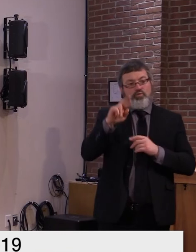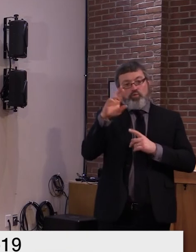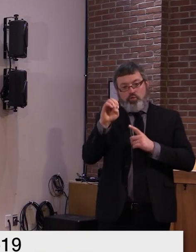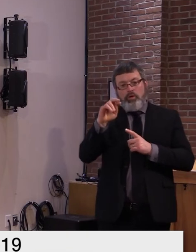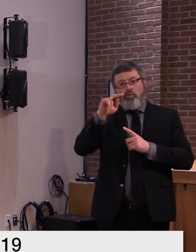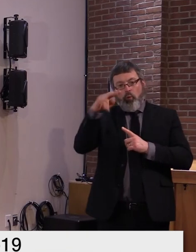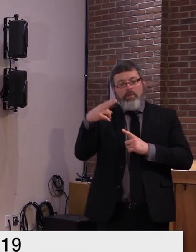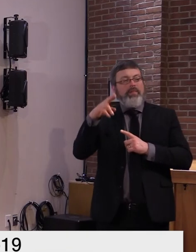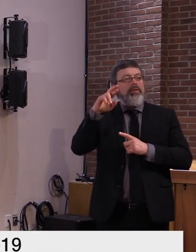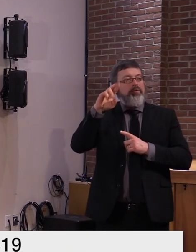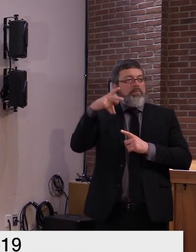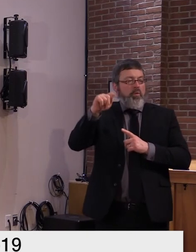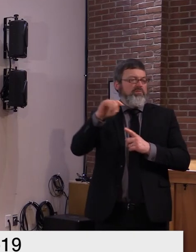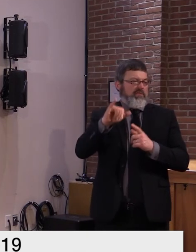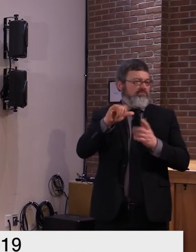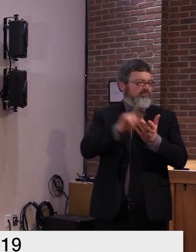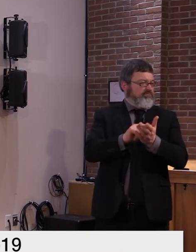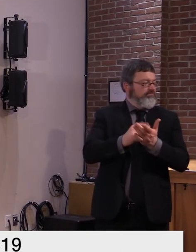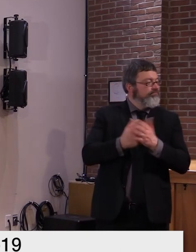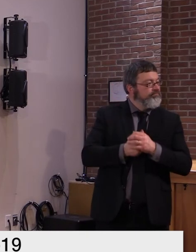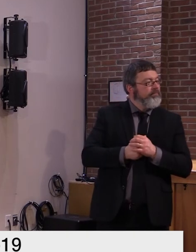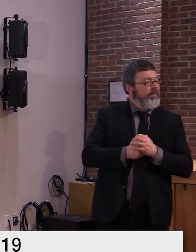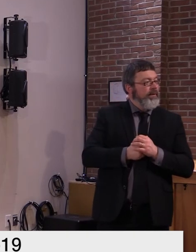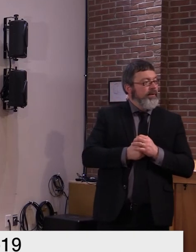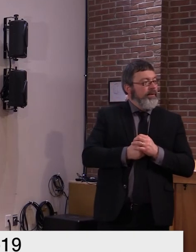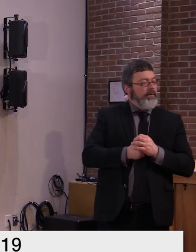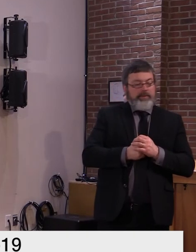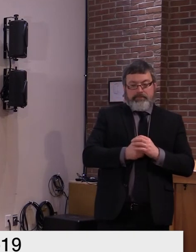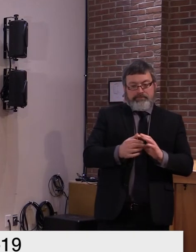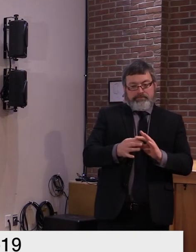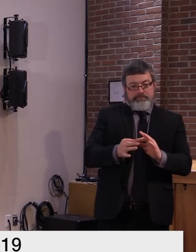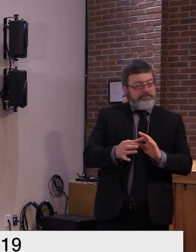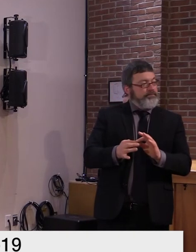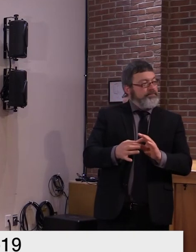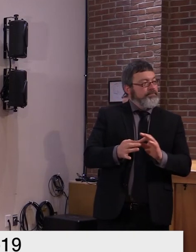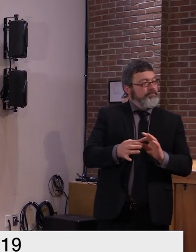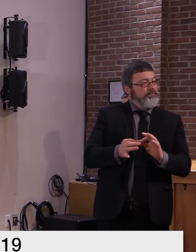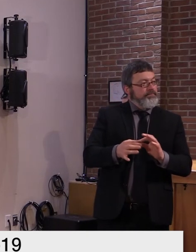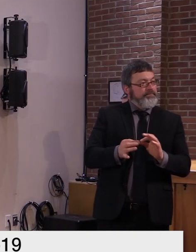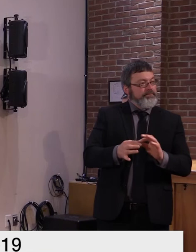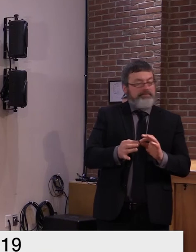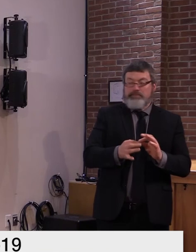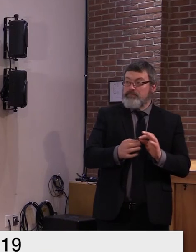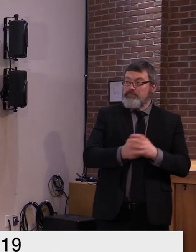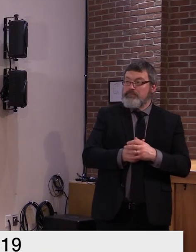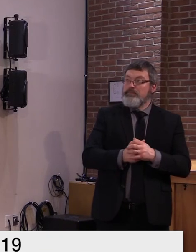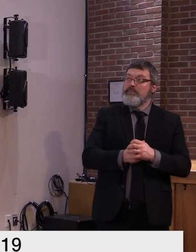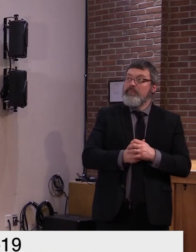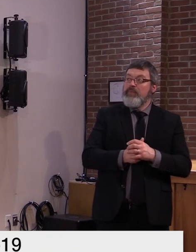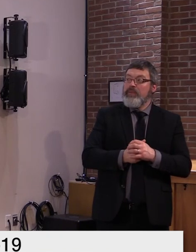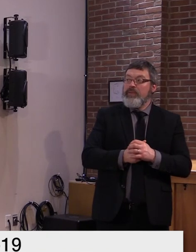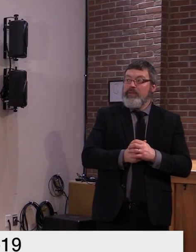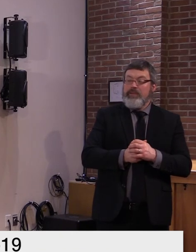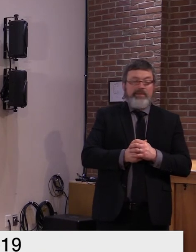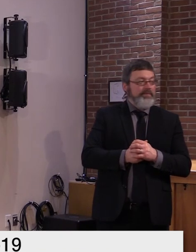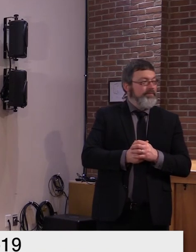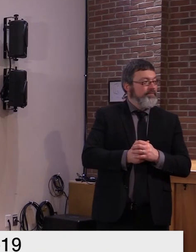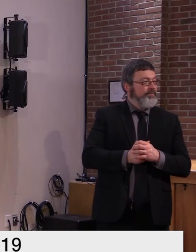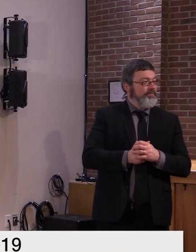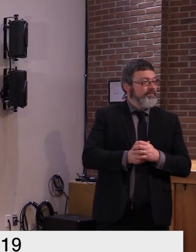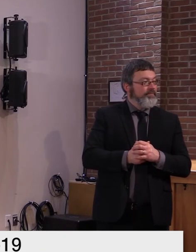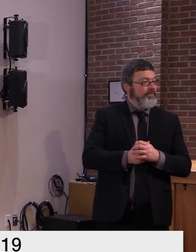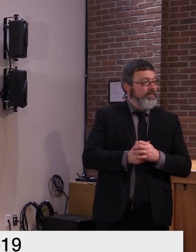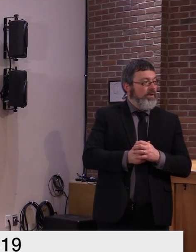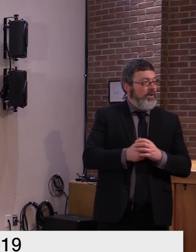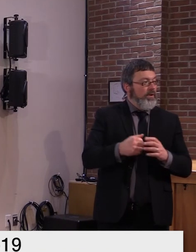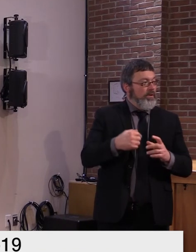Hi. Thanks for taking my questions. Mike Bilowski with True North Report. I have an economic question. Can you hear me